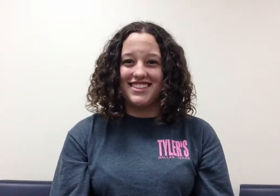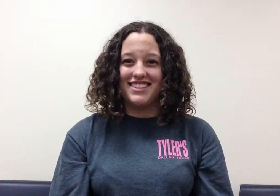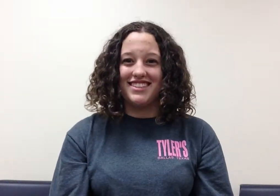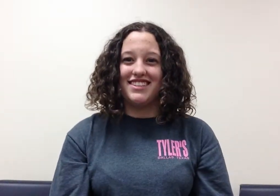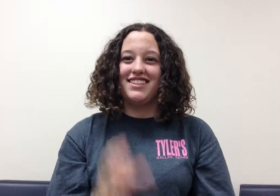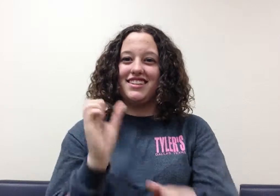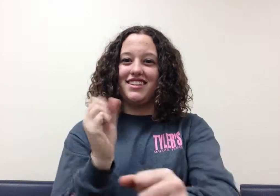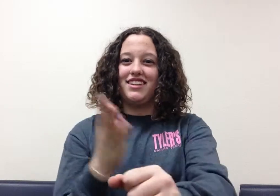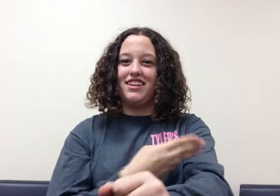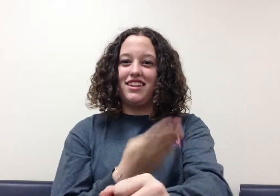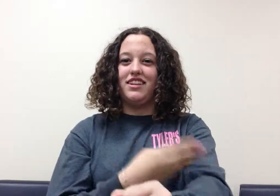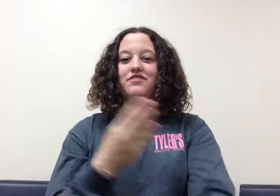Bartholomew said no.